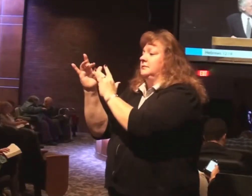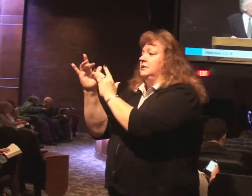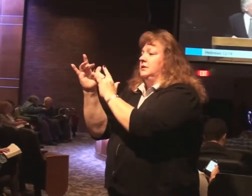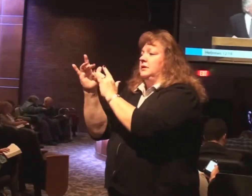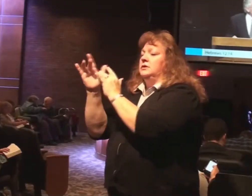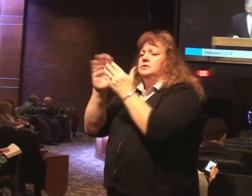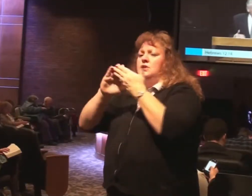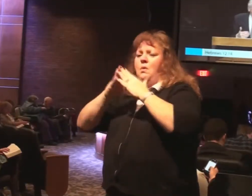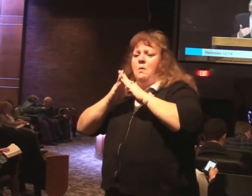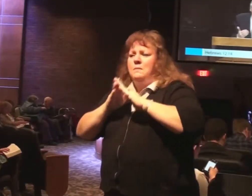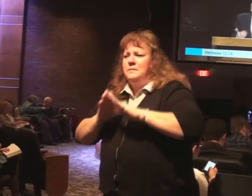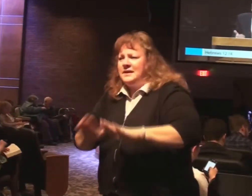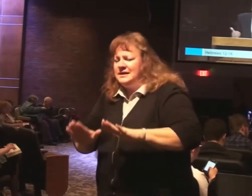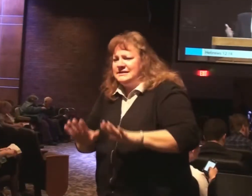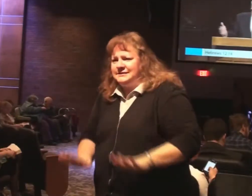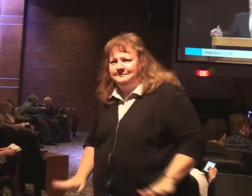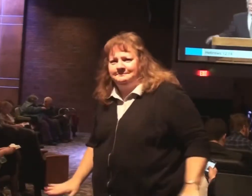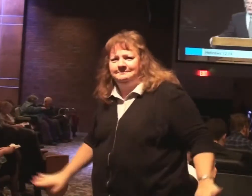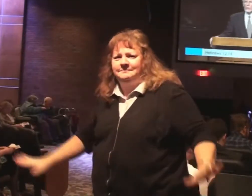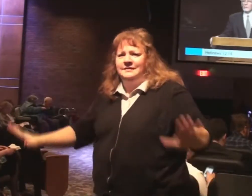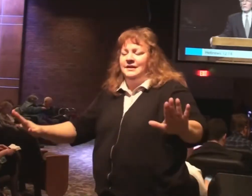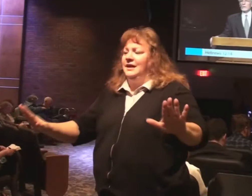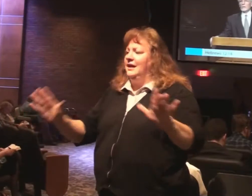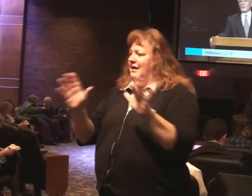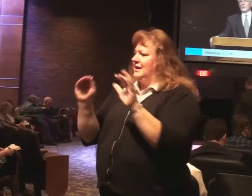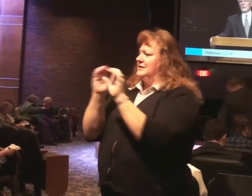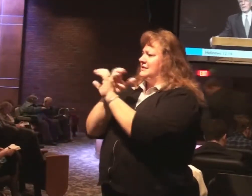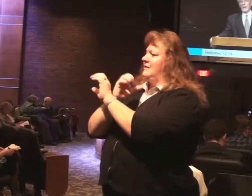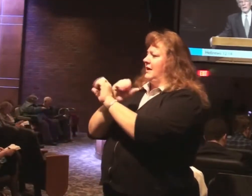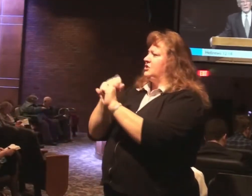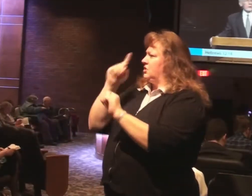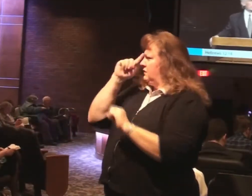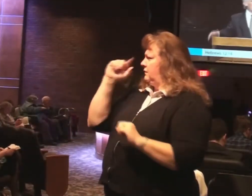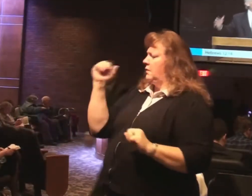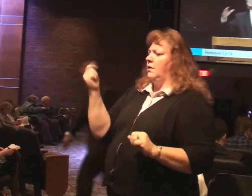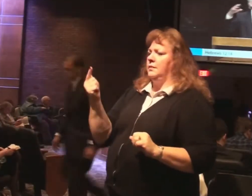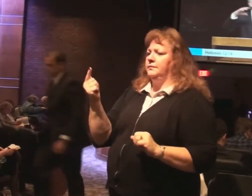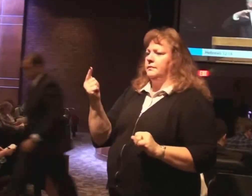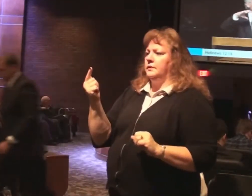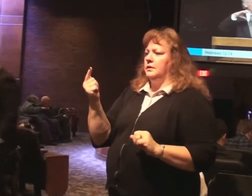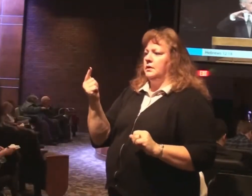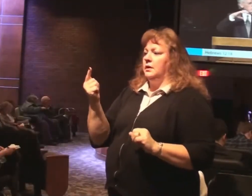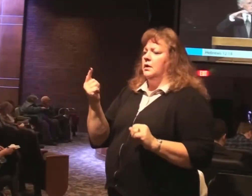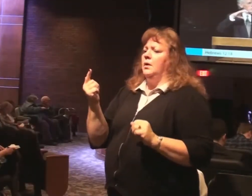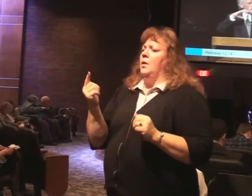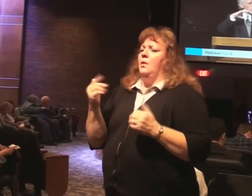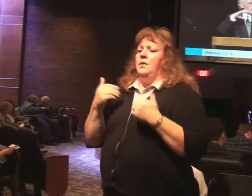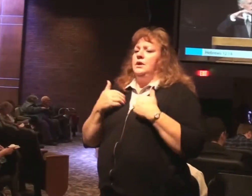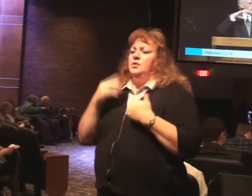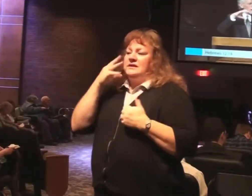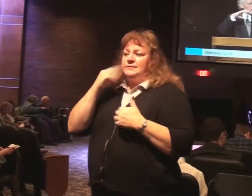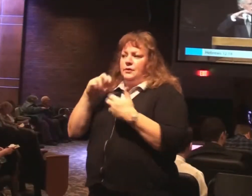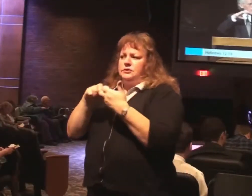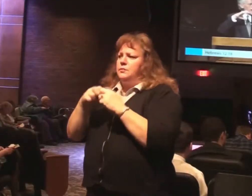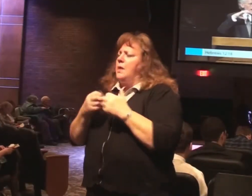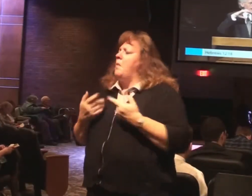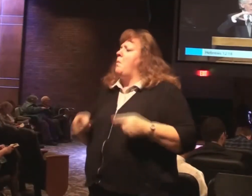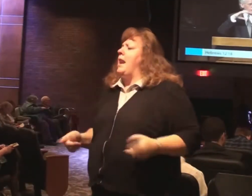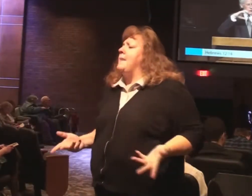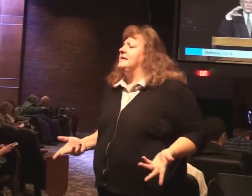men. And the sanctification. Without which no one will see the Lord. You know what problems do? They begin to